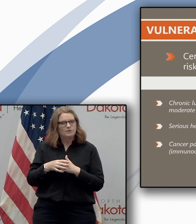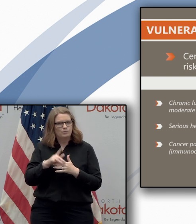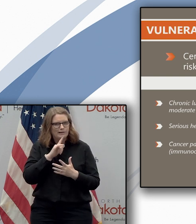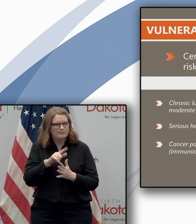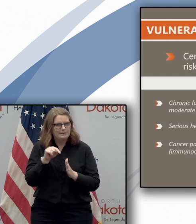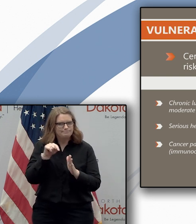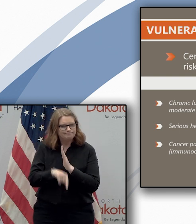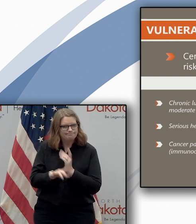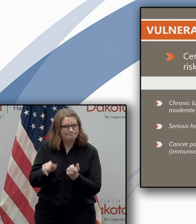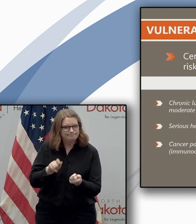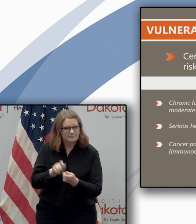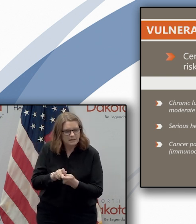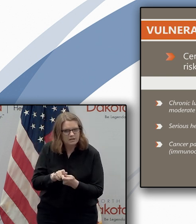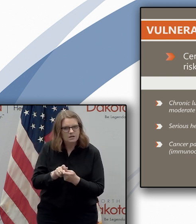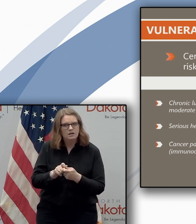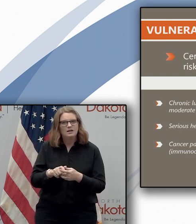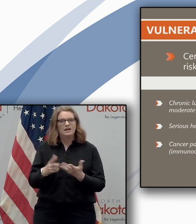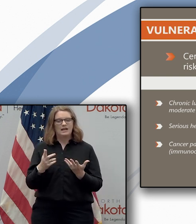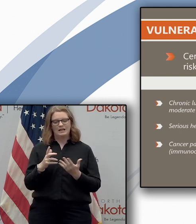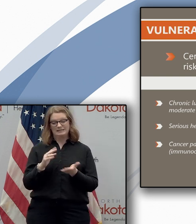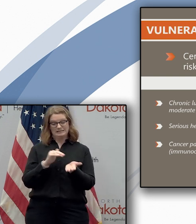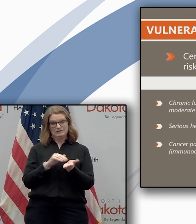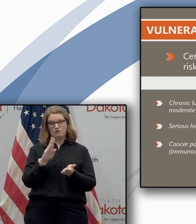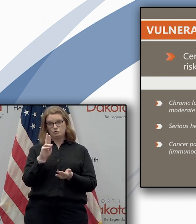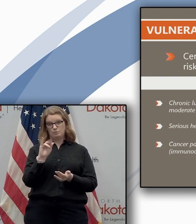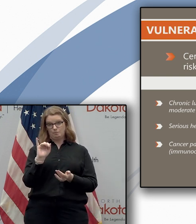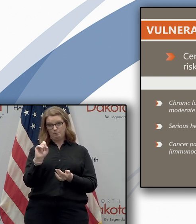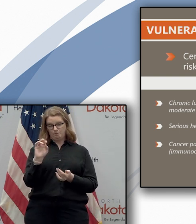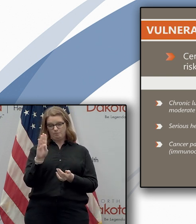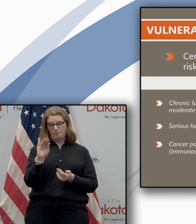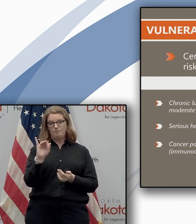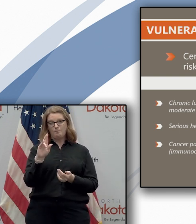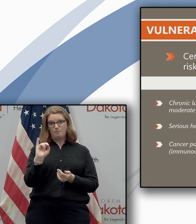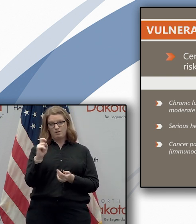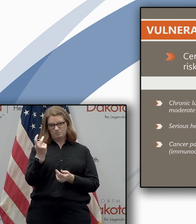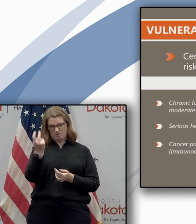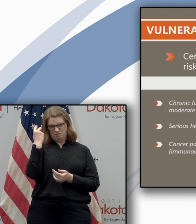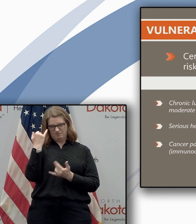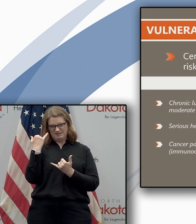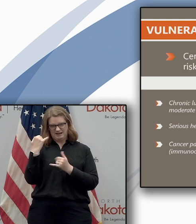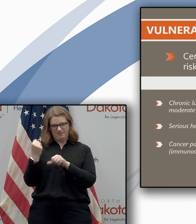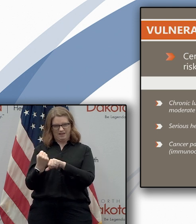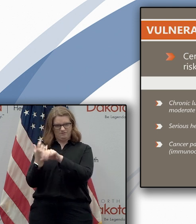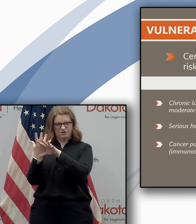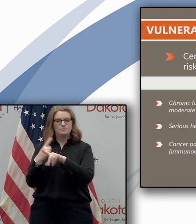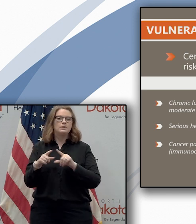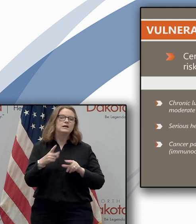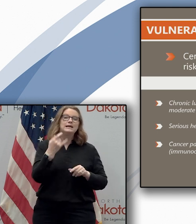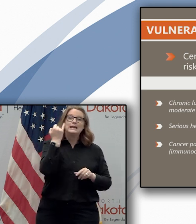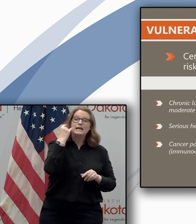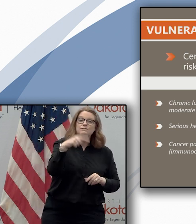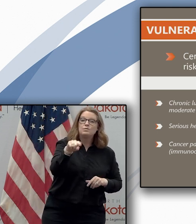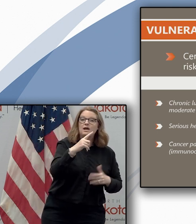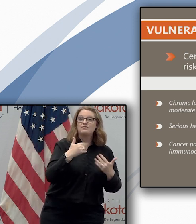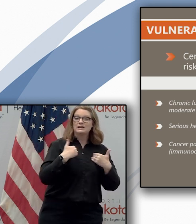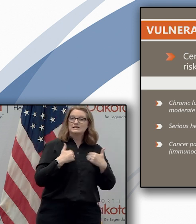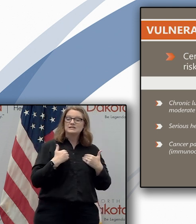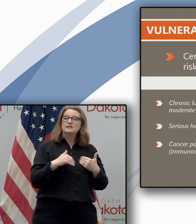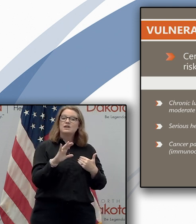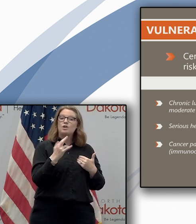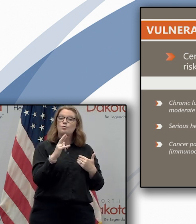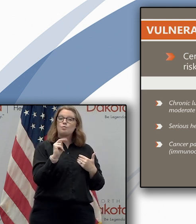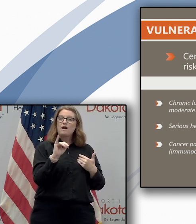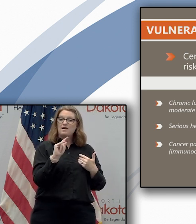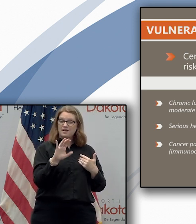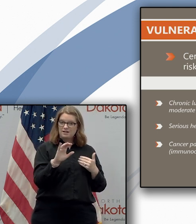and Dr. Birx went through these on the call today but if you've got a chronic lung disease as 5% of